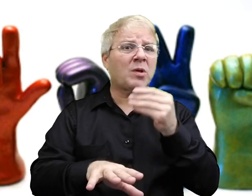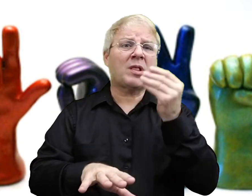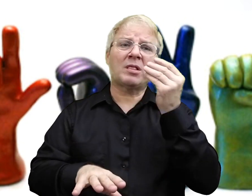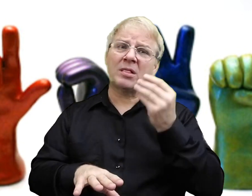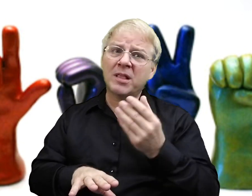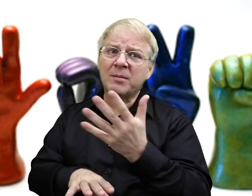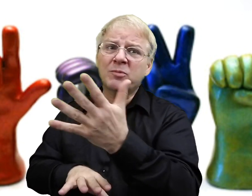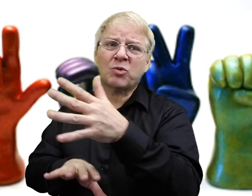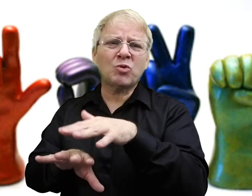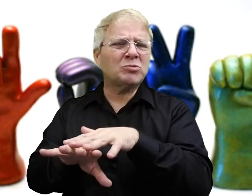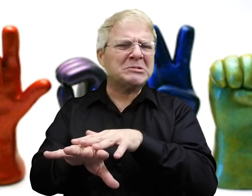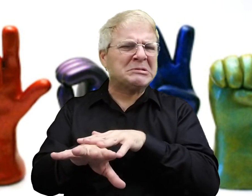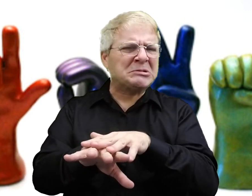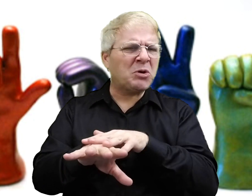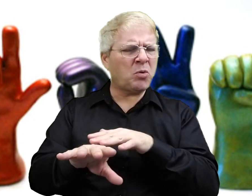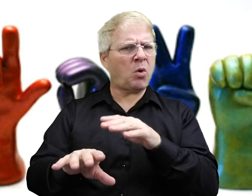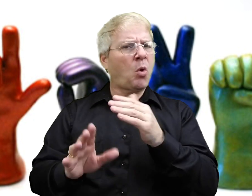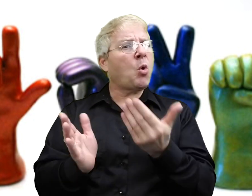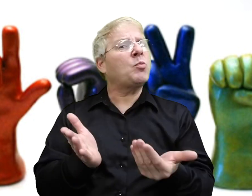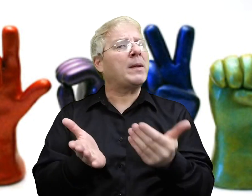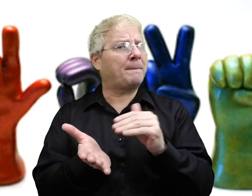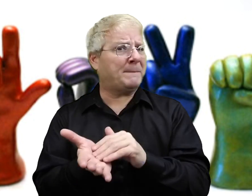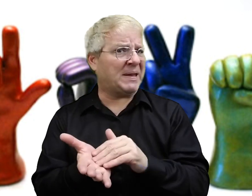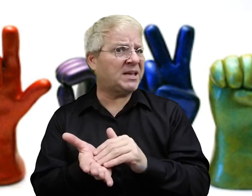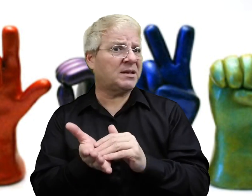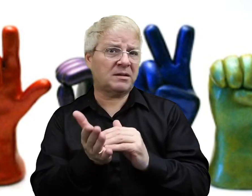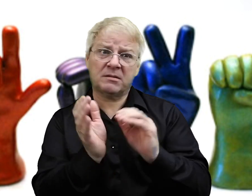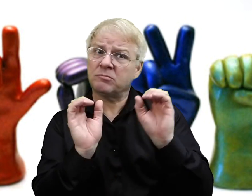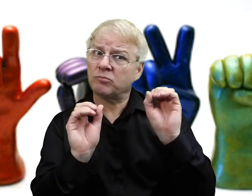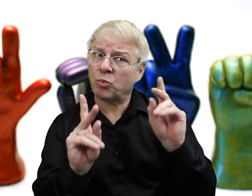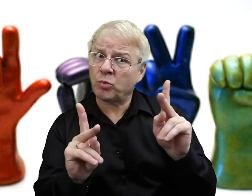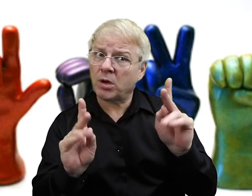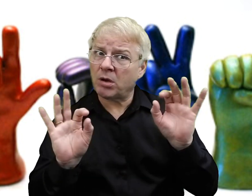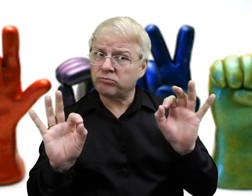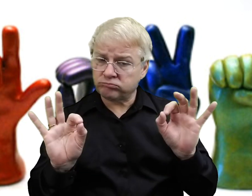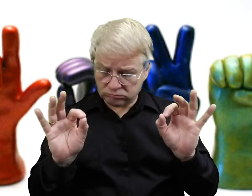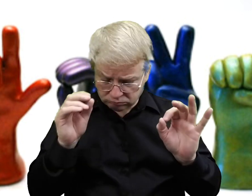If you need them to slow down, let them know to slow down. Or to repeat the information. Okay?